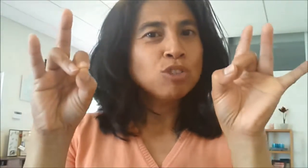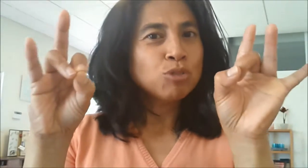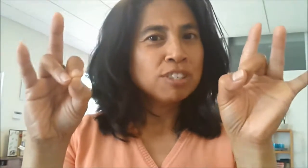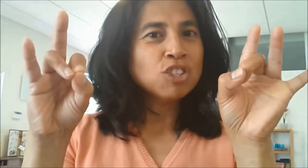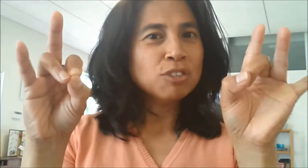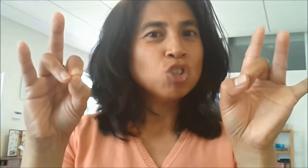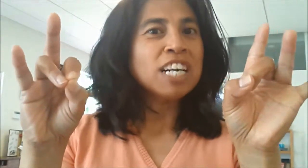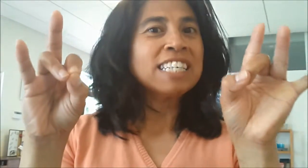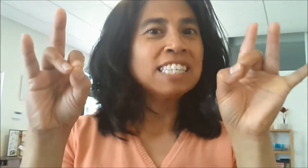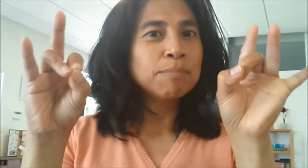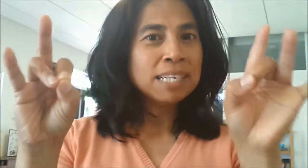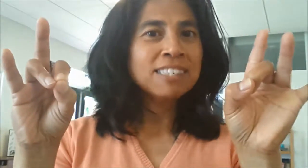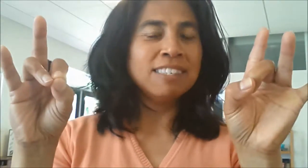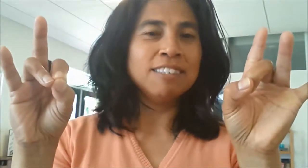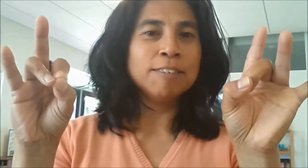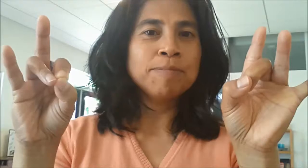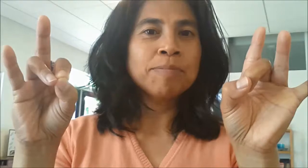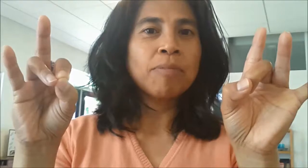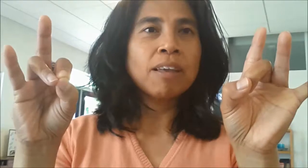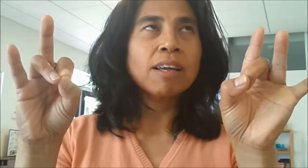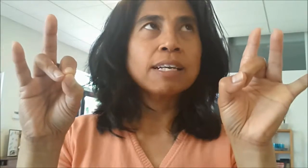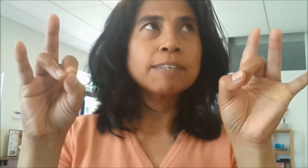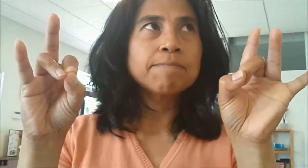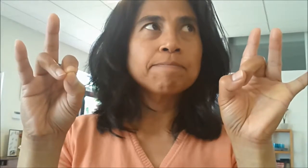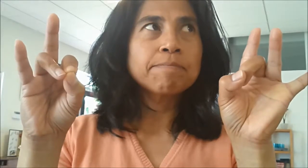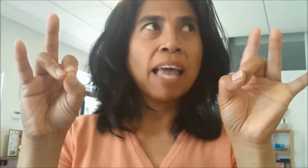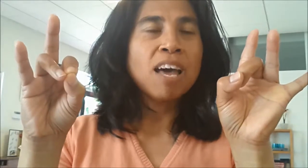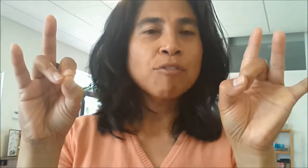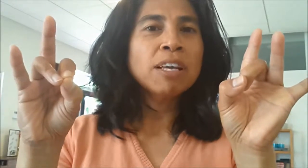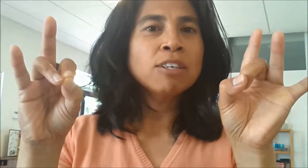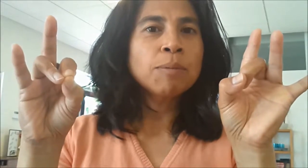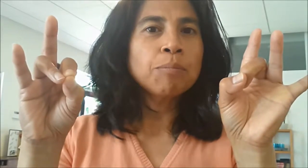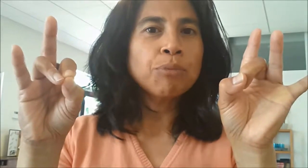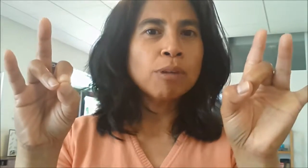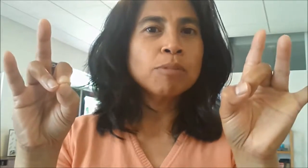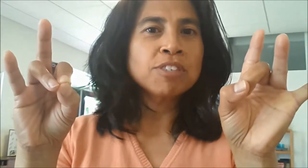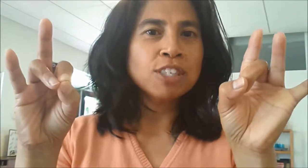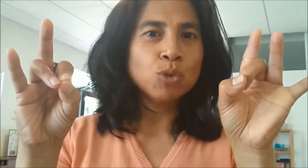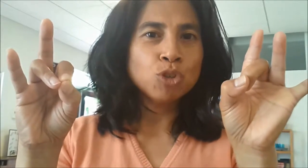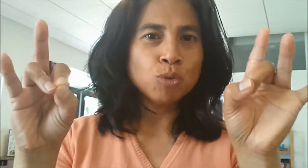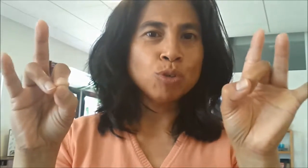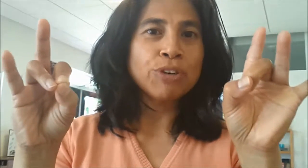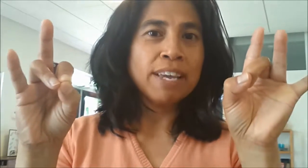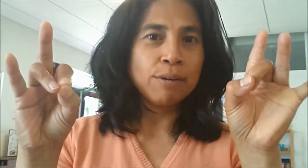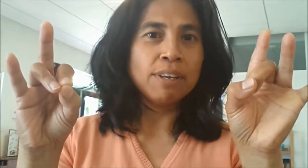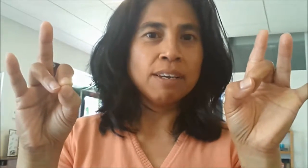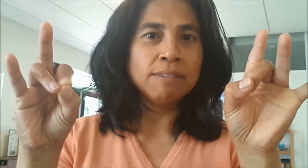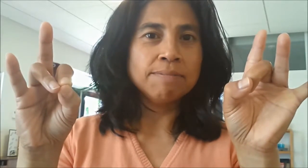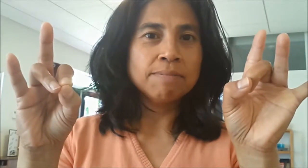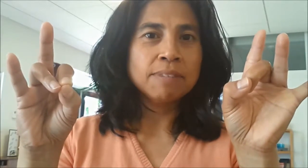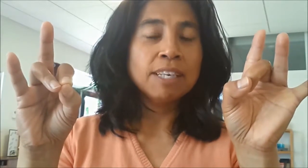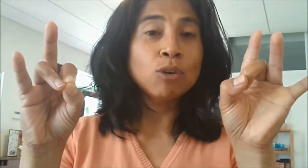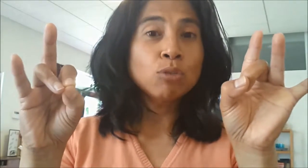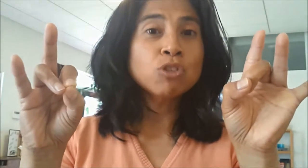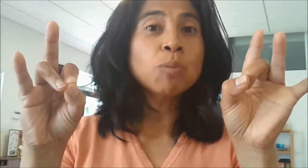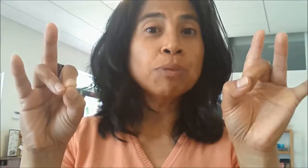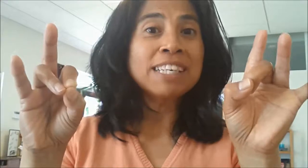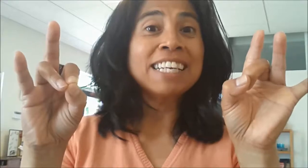to traditional Chinese medicine, having problems in your shoulder area can also be an